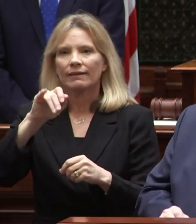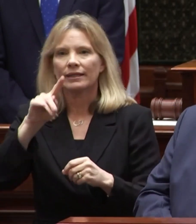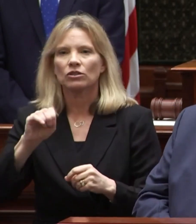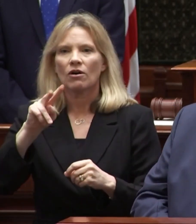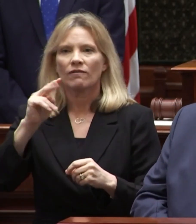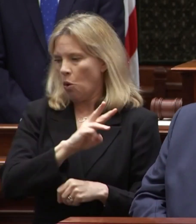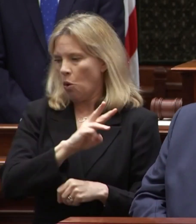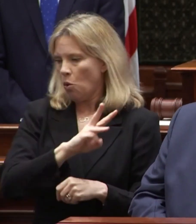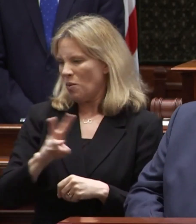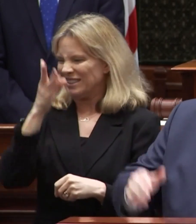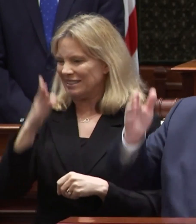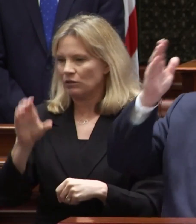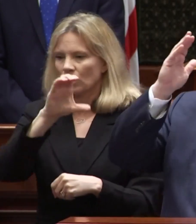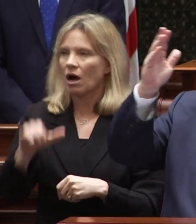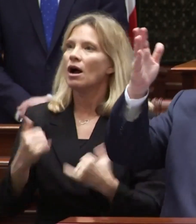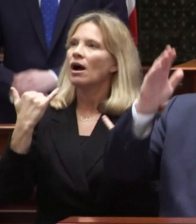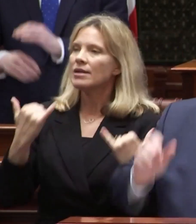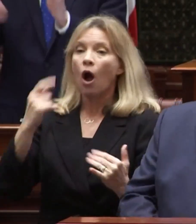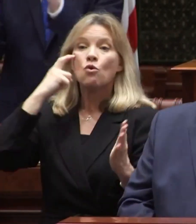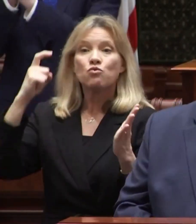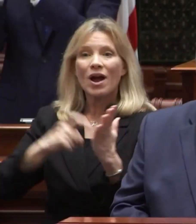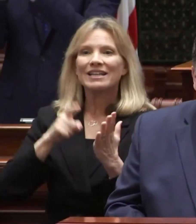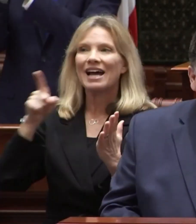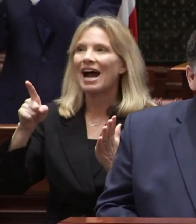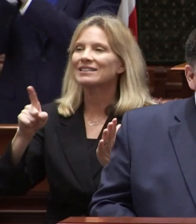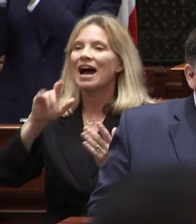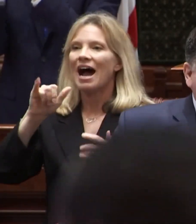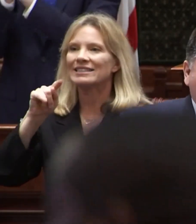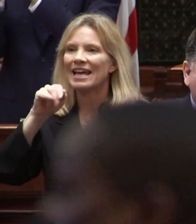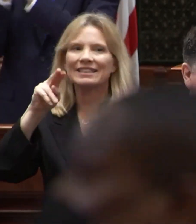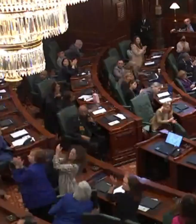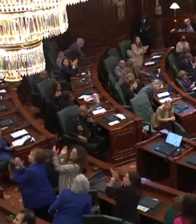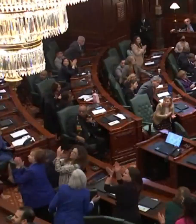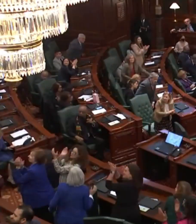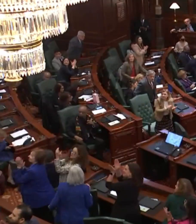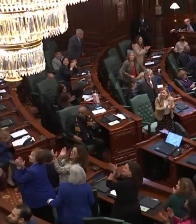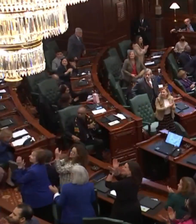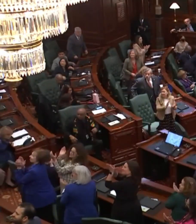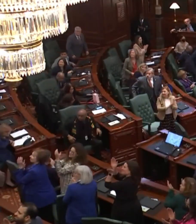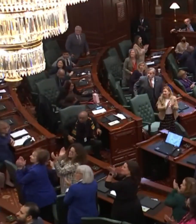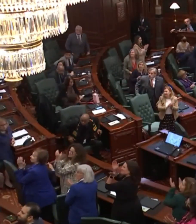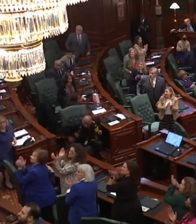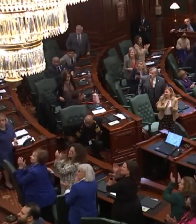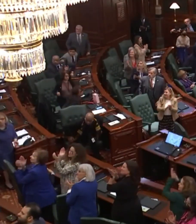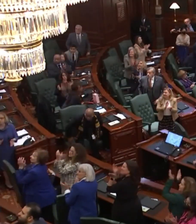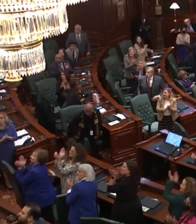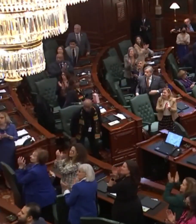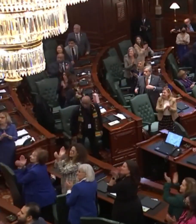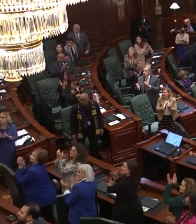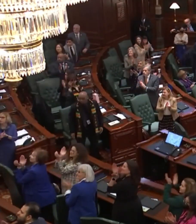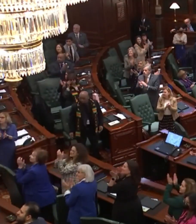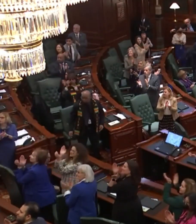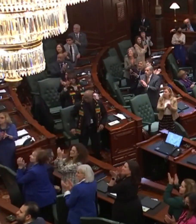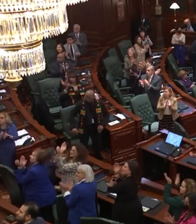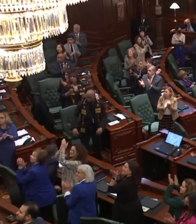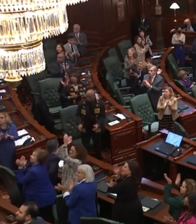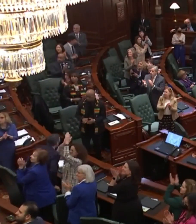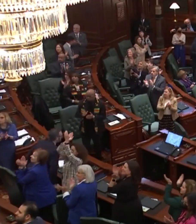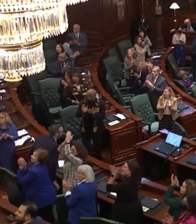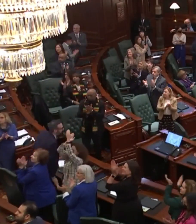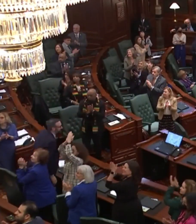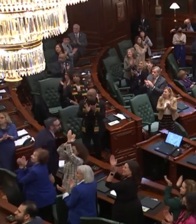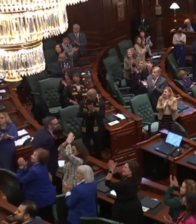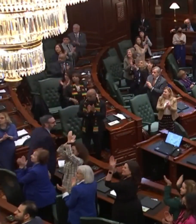on the west side of chicago let's recognize itansia for the work that she has done and the better life she's building for her